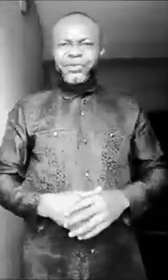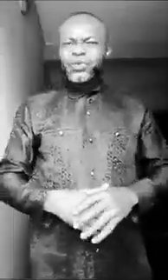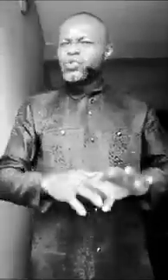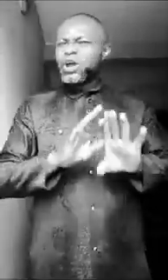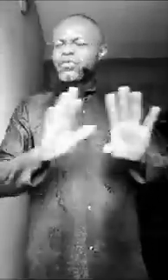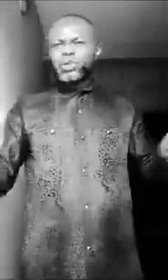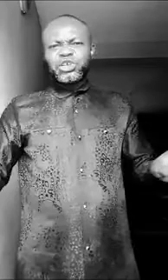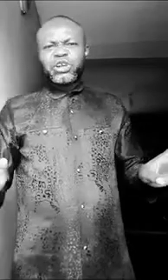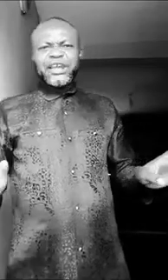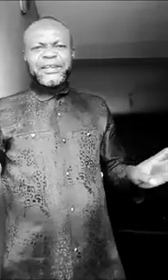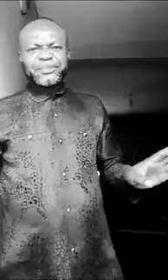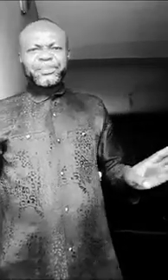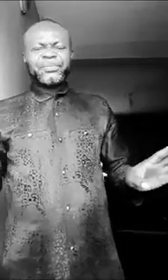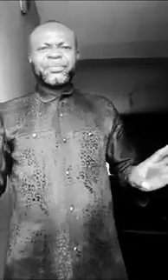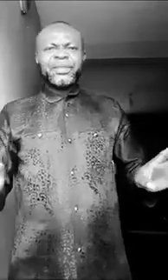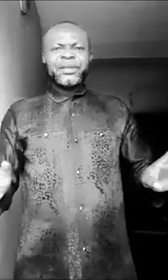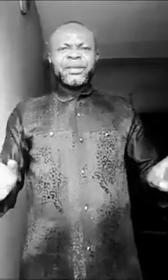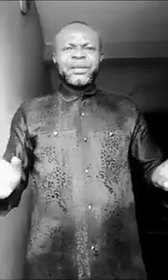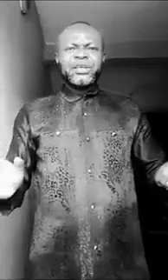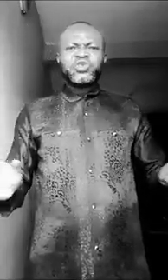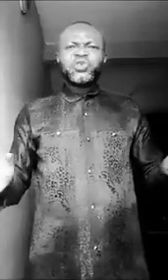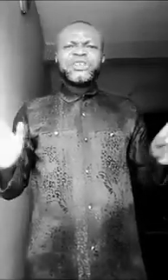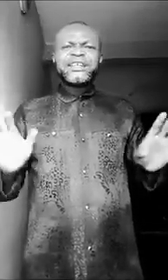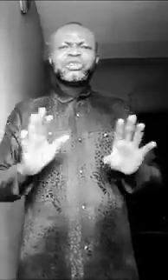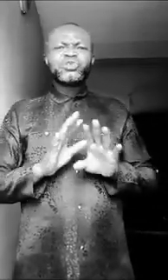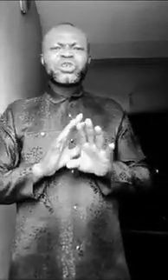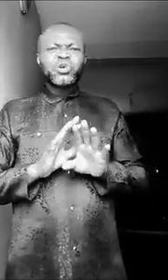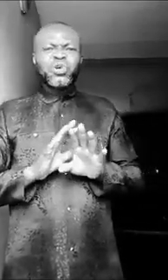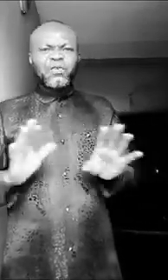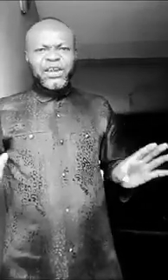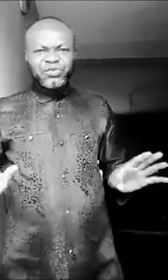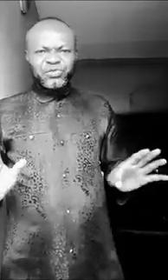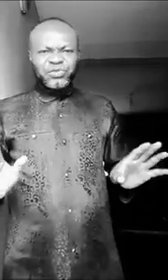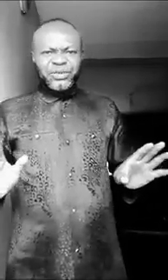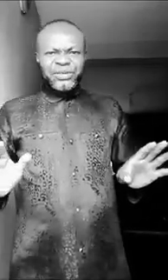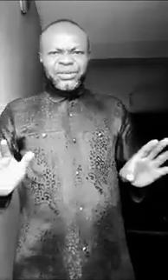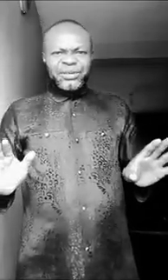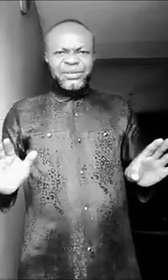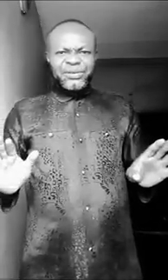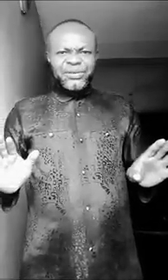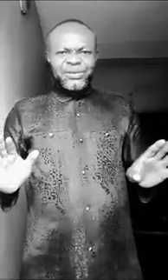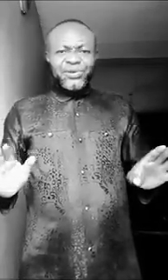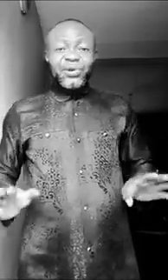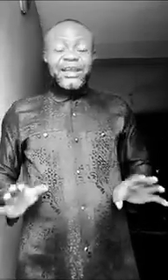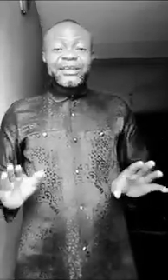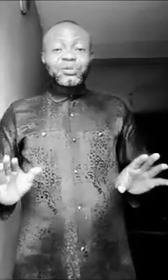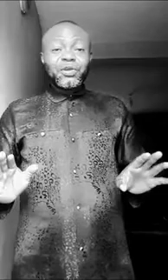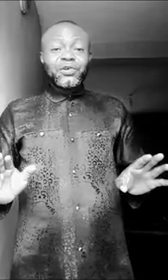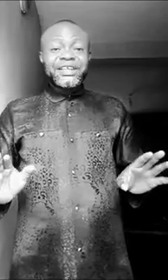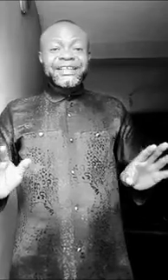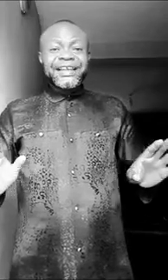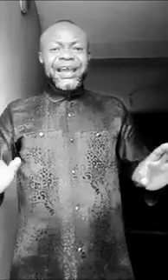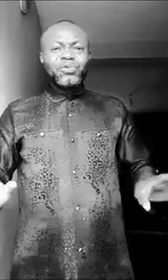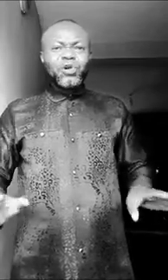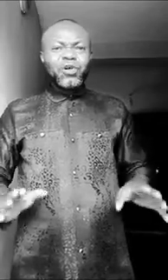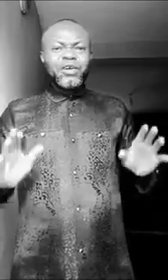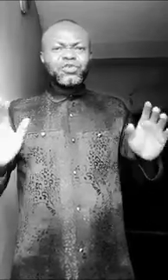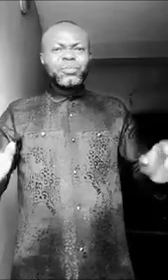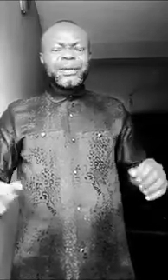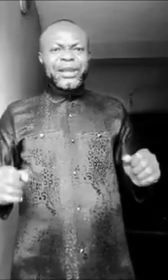You don't have protection again. It shows that there is nothing over you. You know that the square of God said that, I will cover you by my